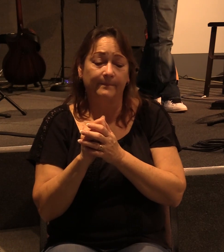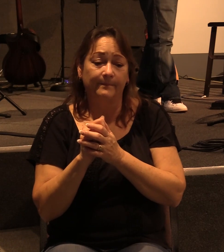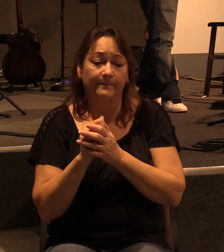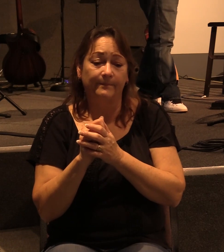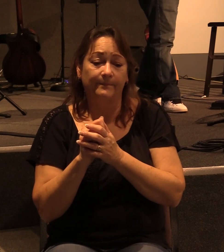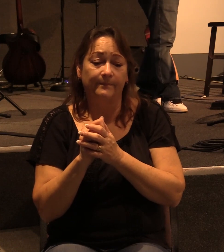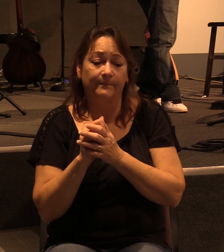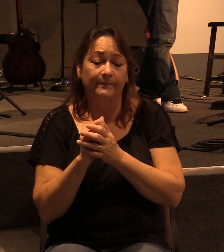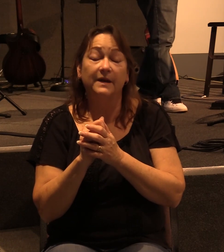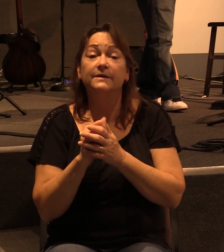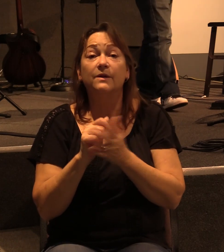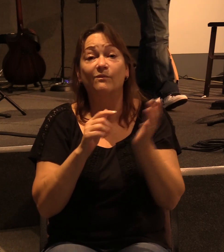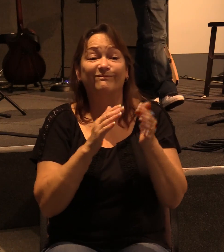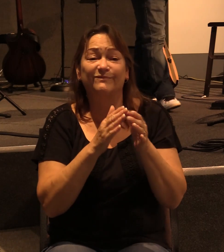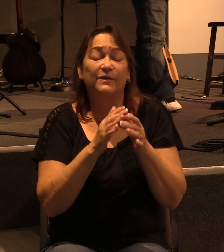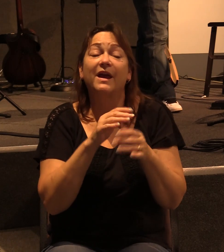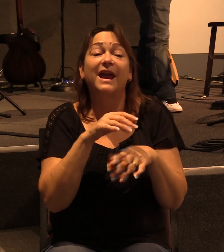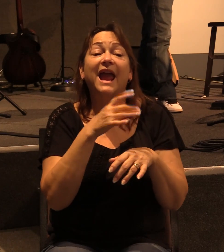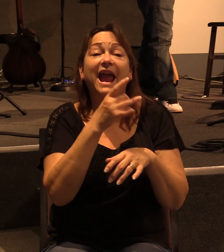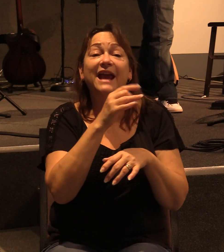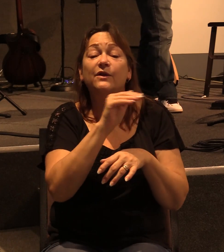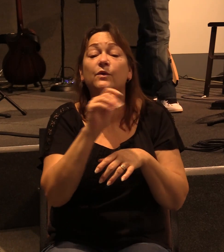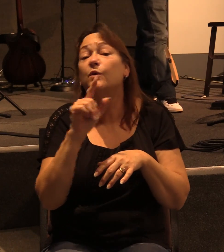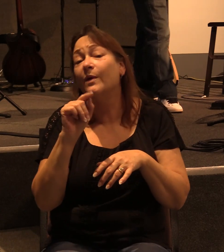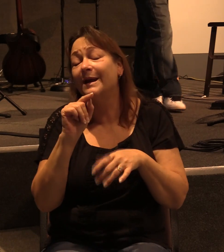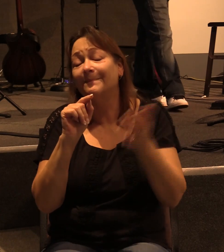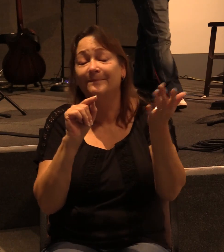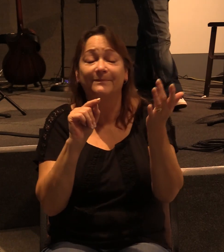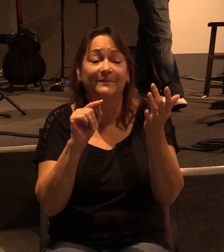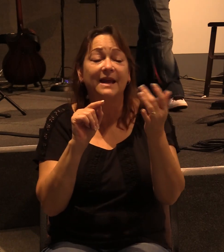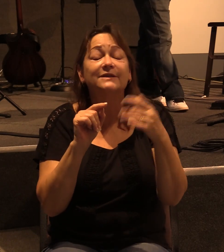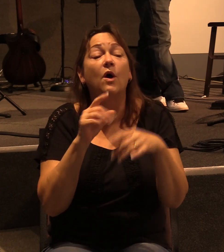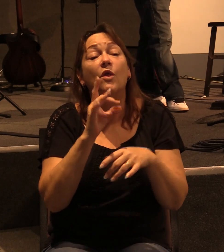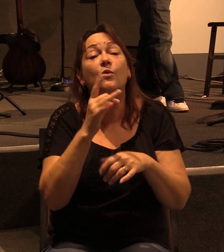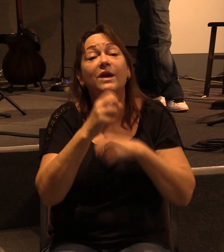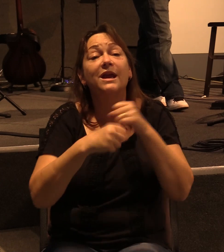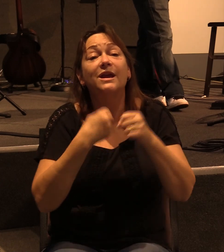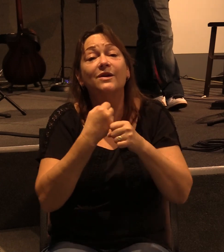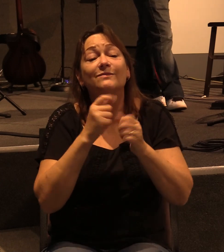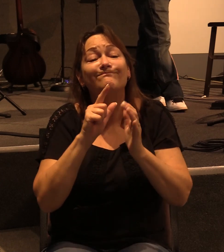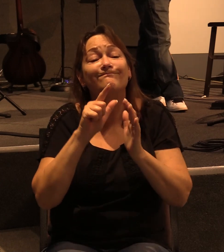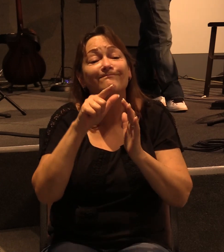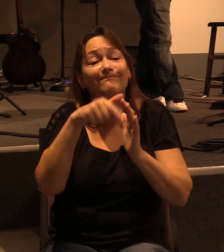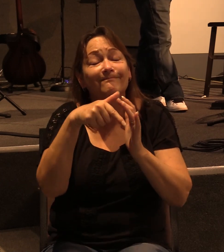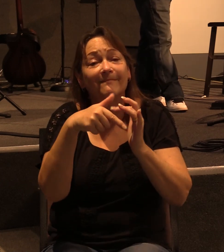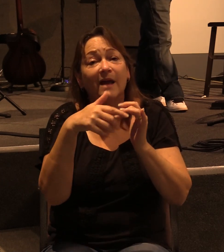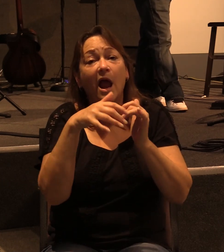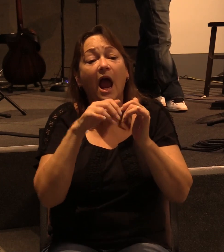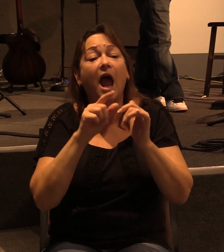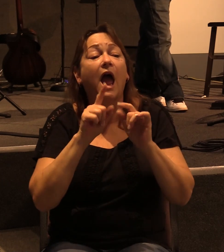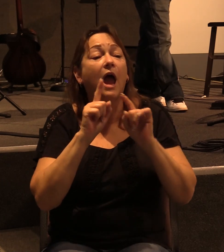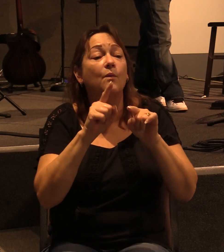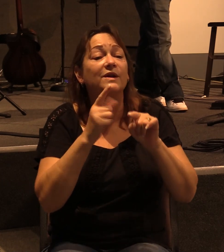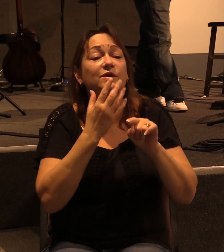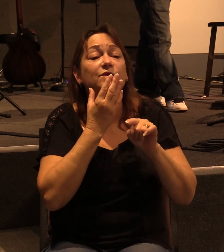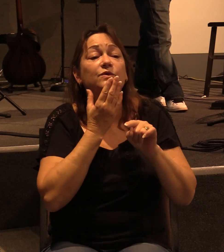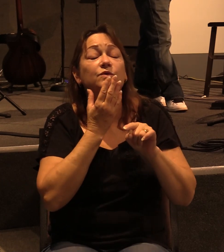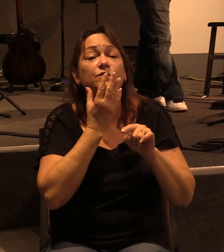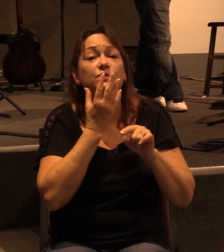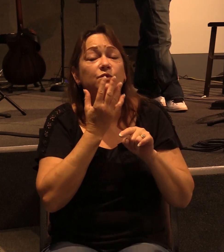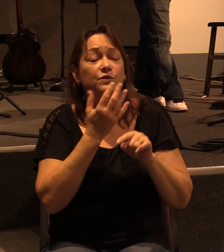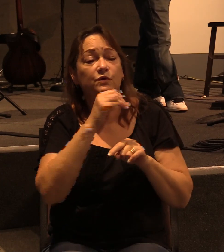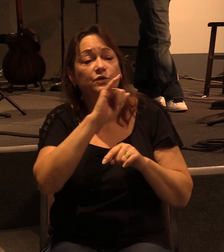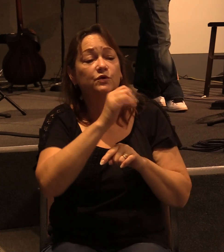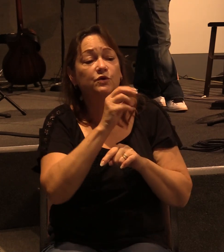Actually, we'll just go to 20. But Paul says this. He says, Then after three years, I went up to Jerusalem to see Peter